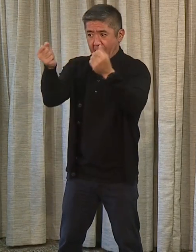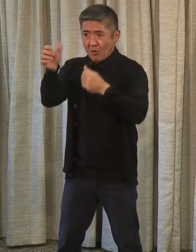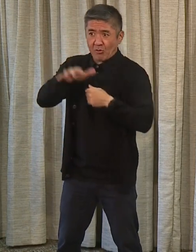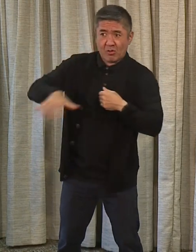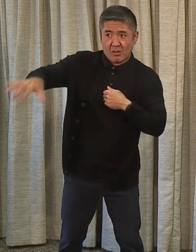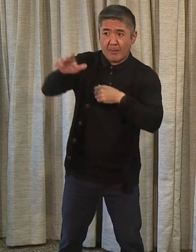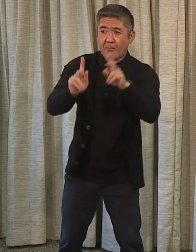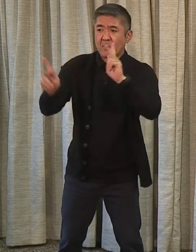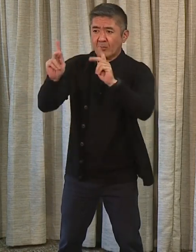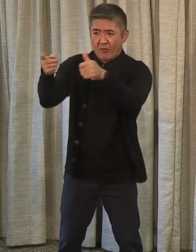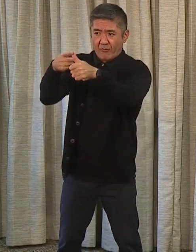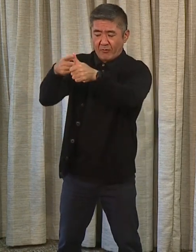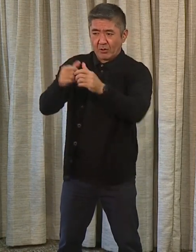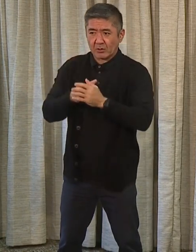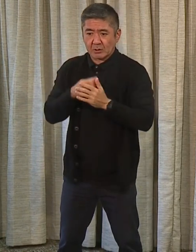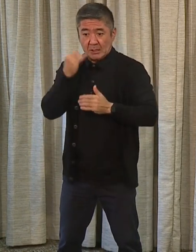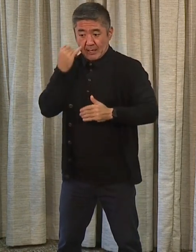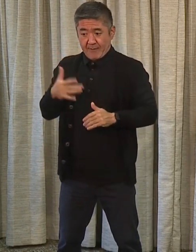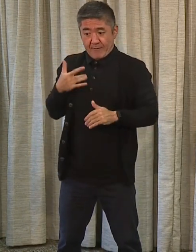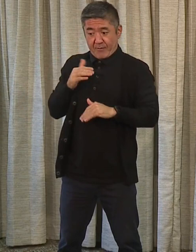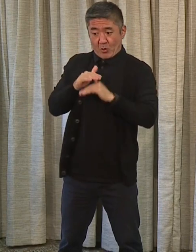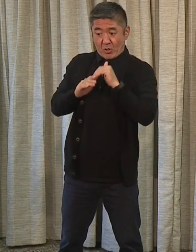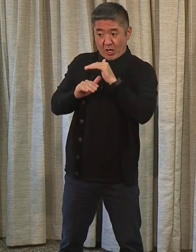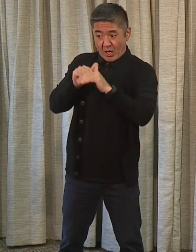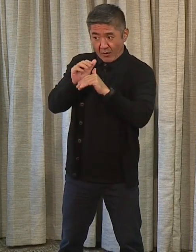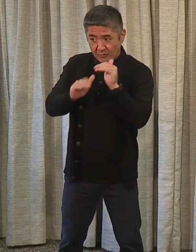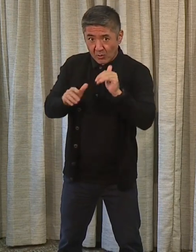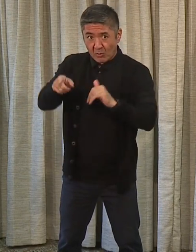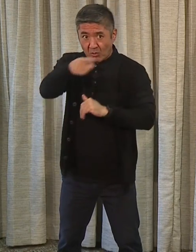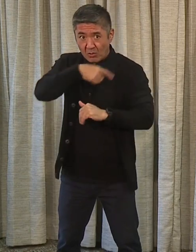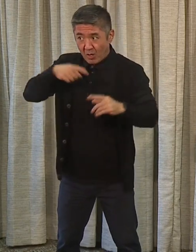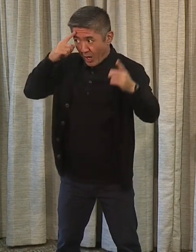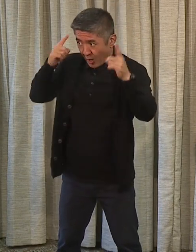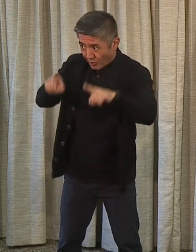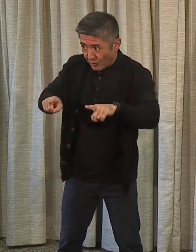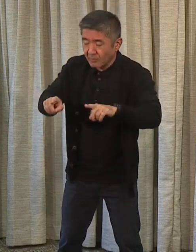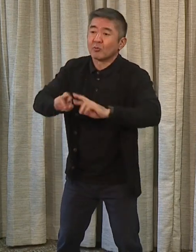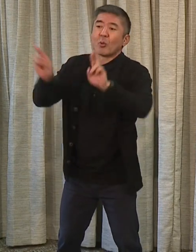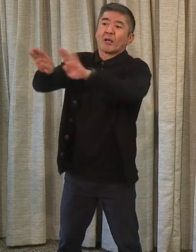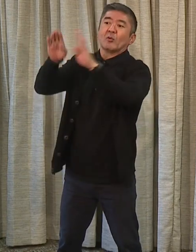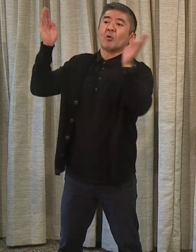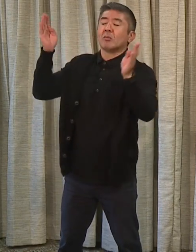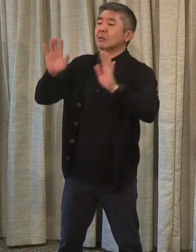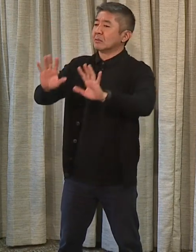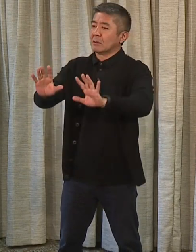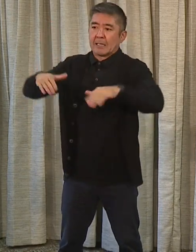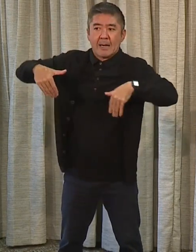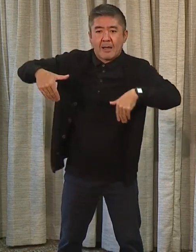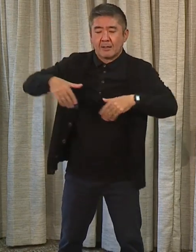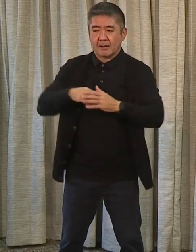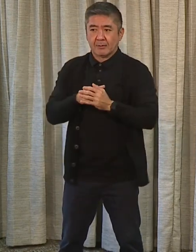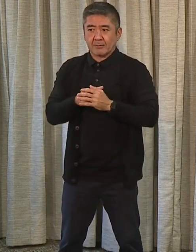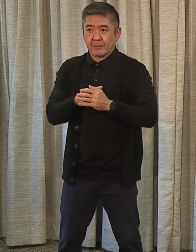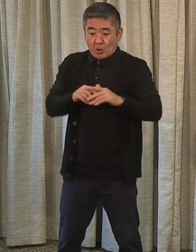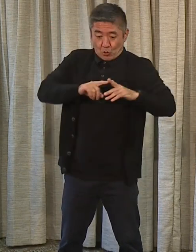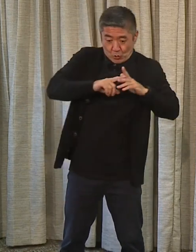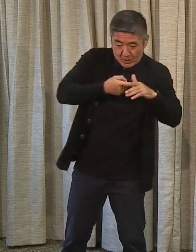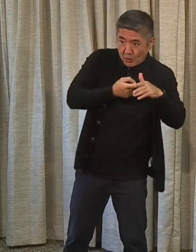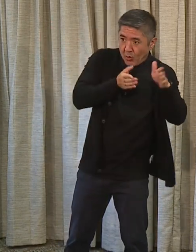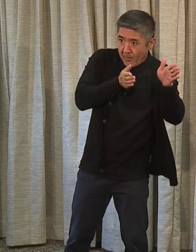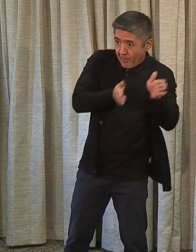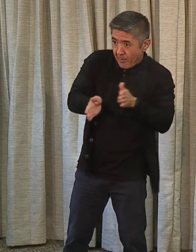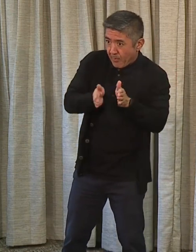comfortable across the board with everybody, that's when we'll be ready. And we're not there yet, but we certainly want to have plans in place.